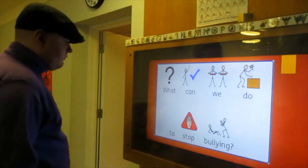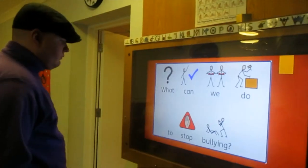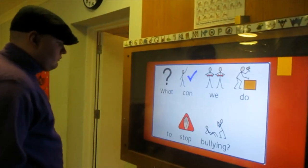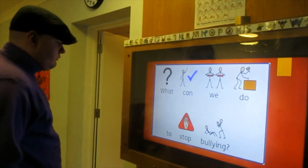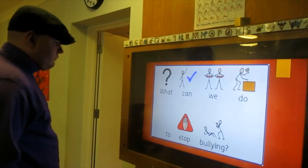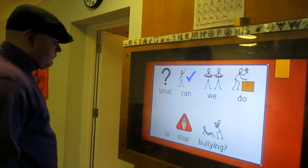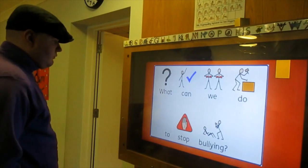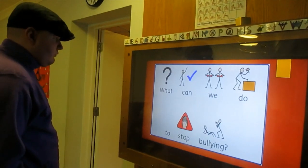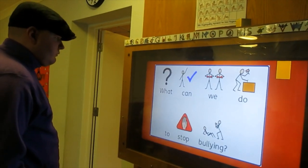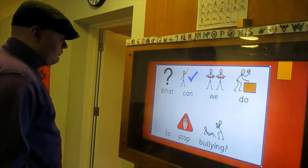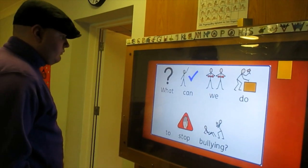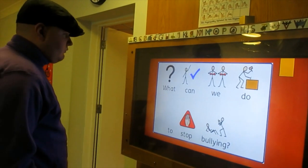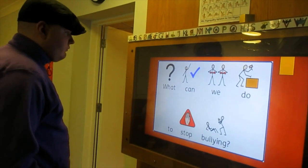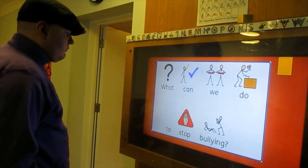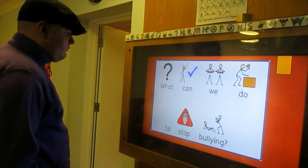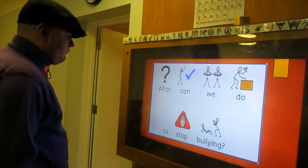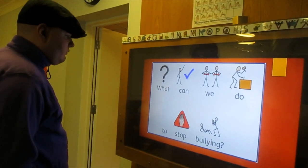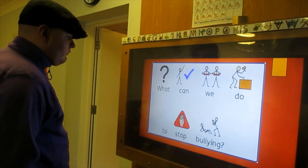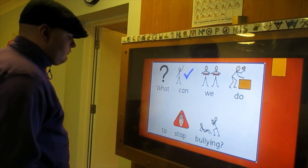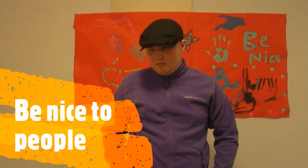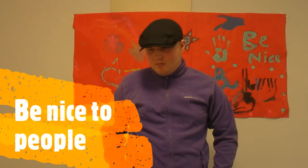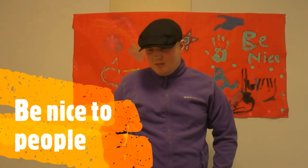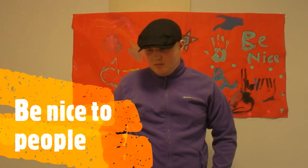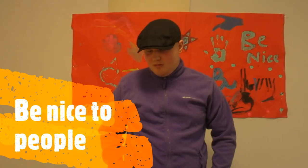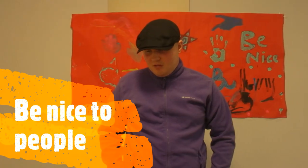What can we do to stop bullying? What